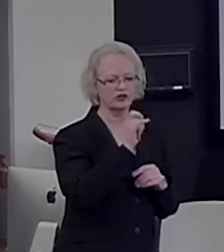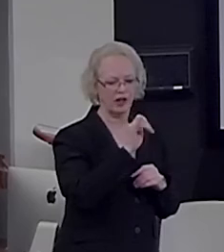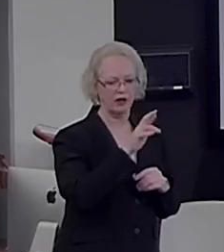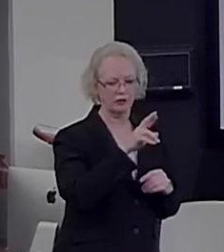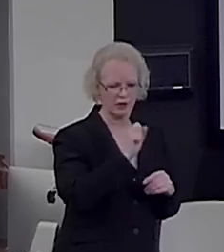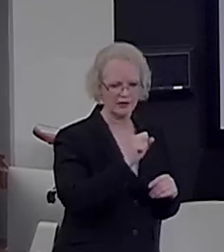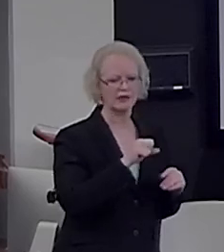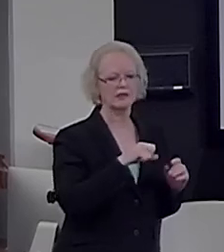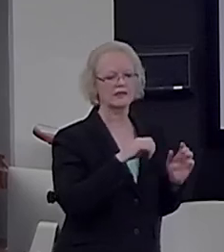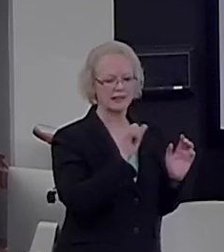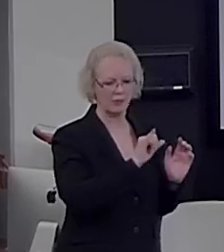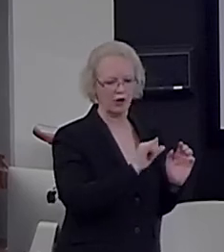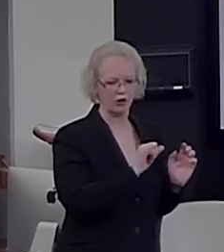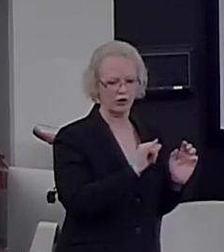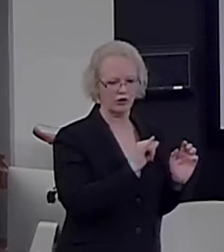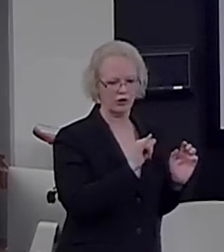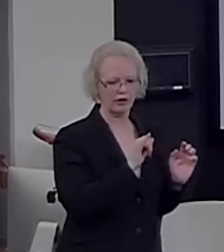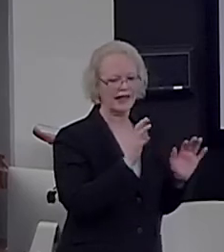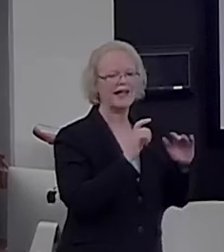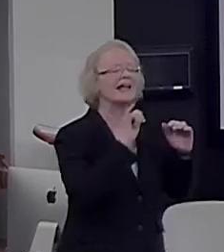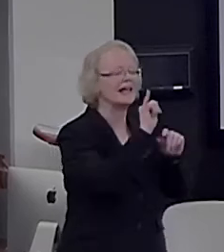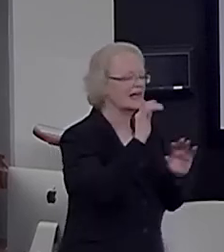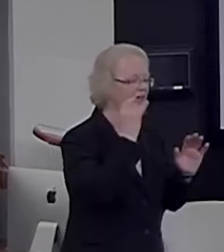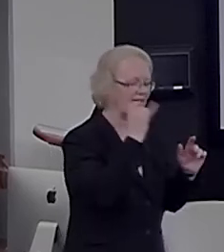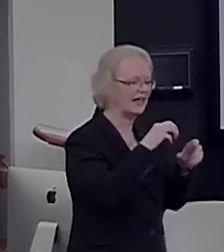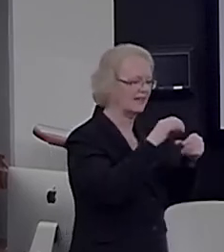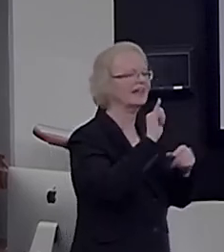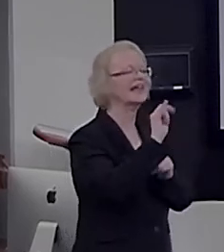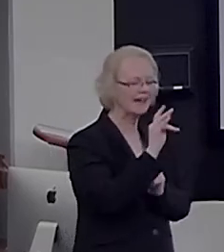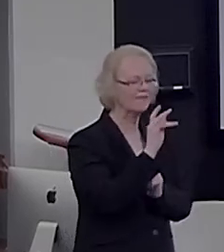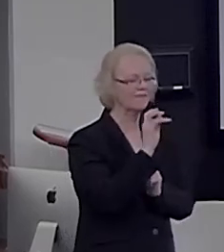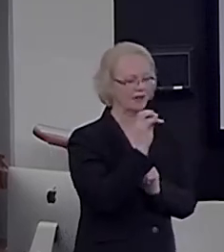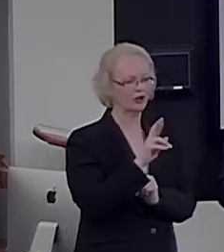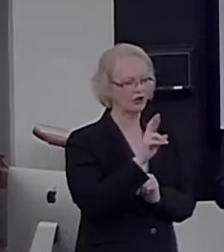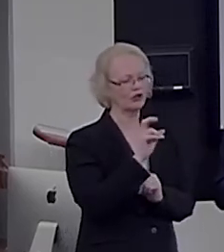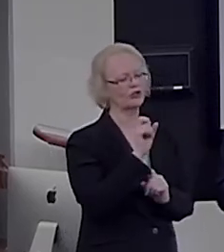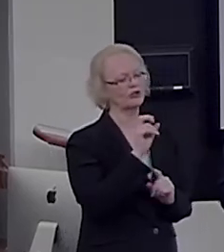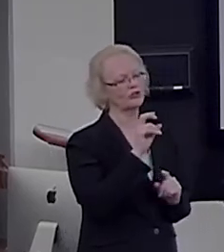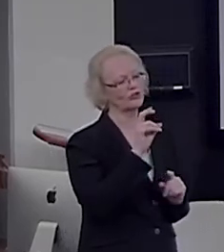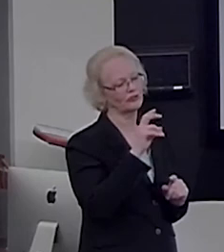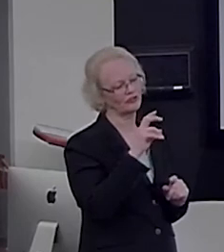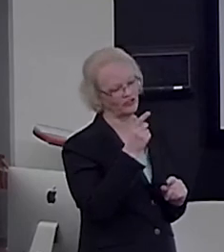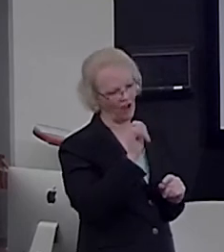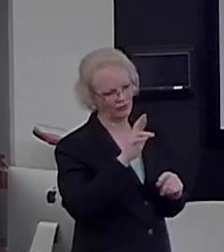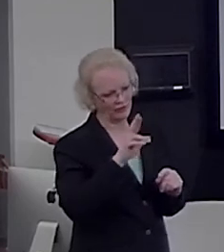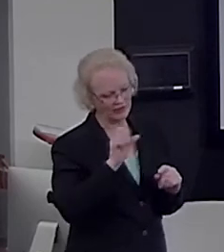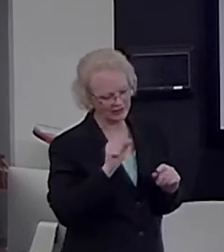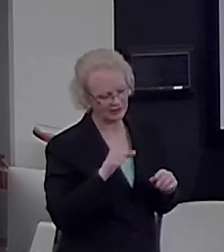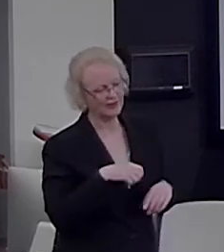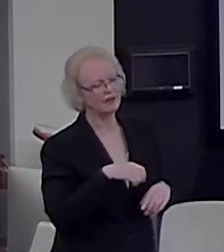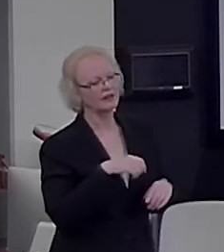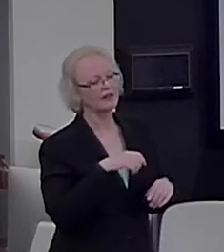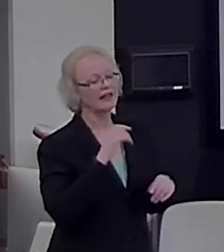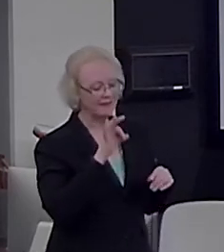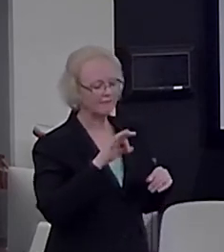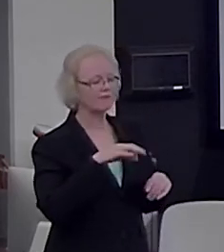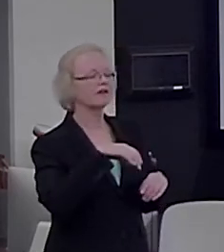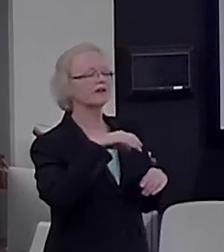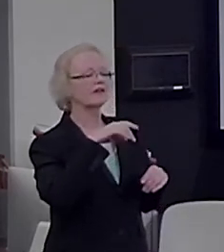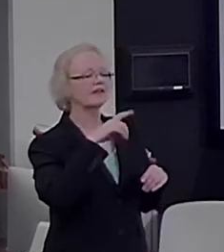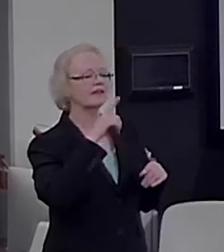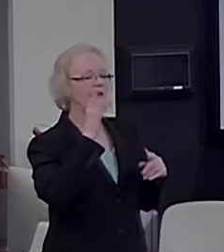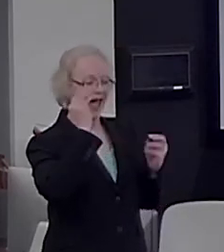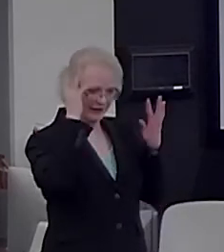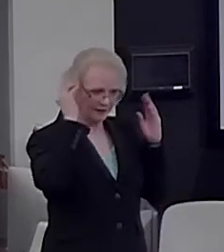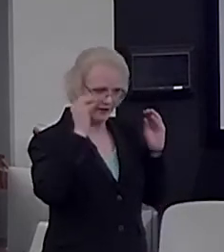correlation, whereas in the monkey, if anything, it is a negative correlation. That is to say, if a voxel is activated by number,